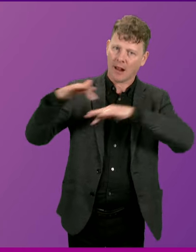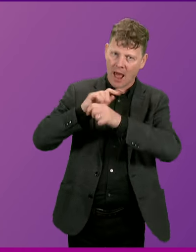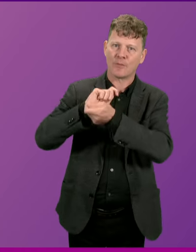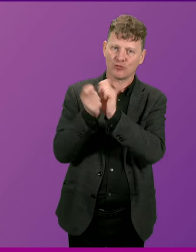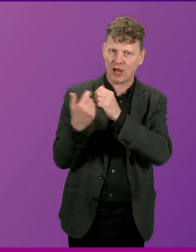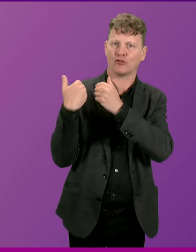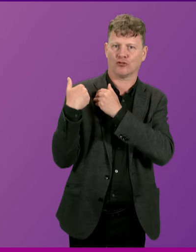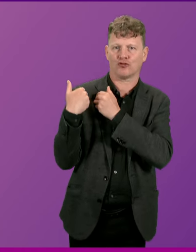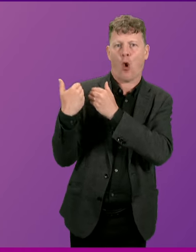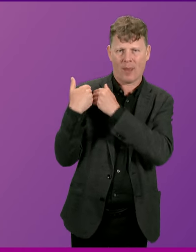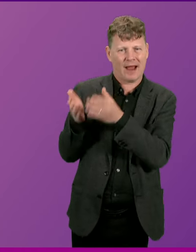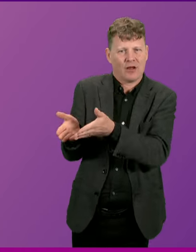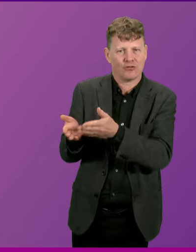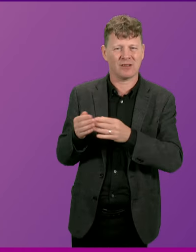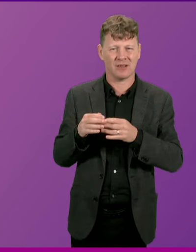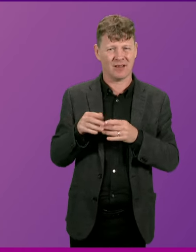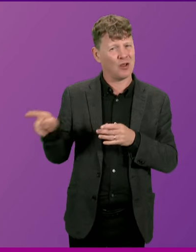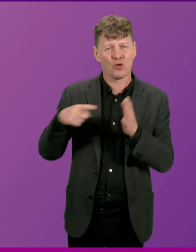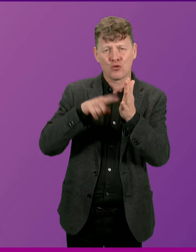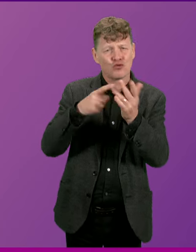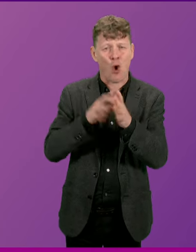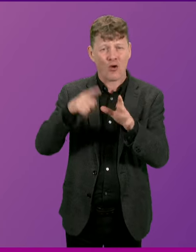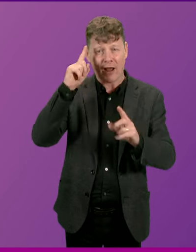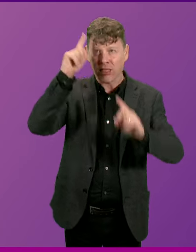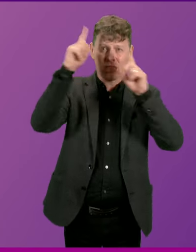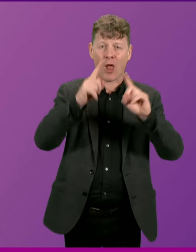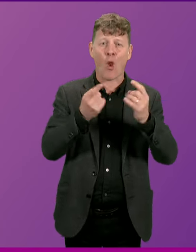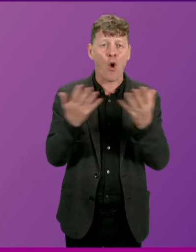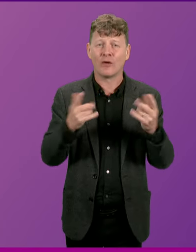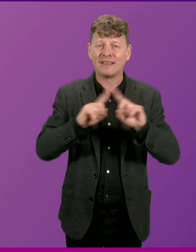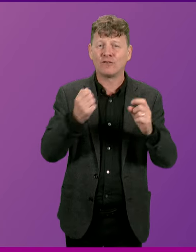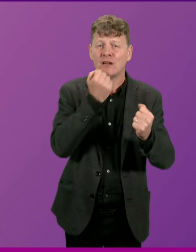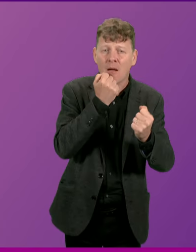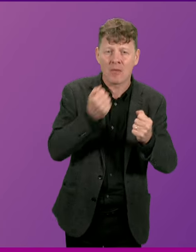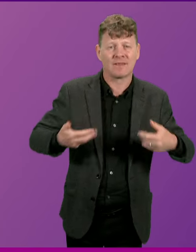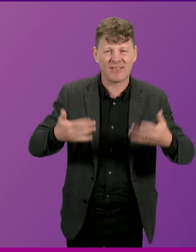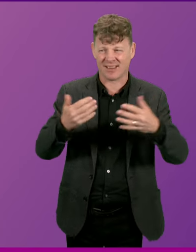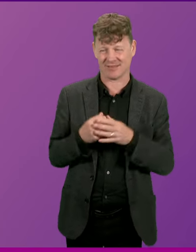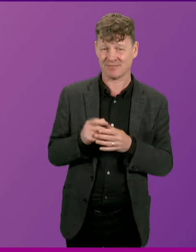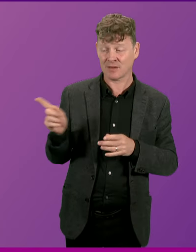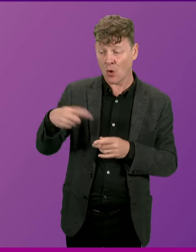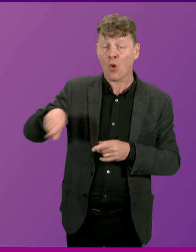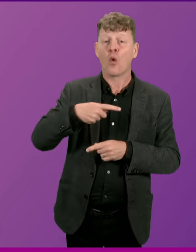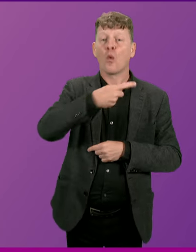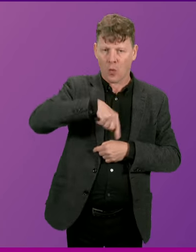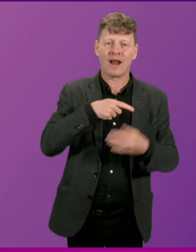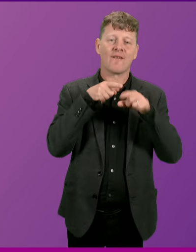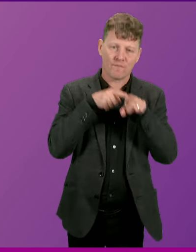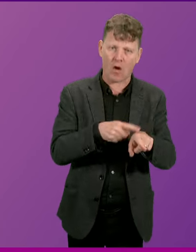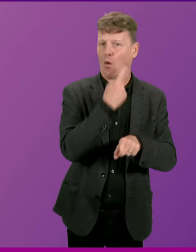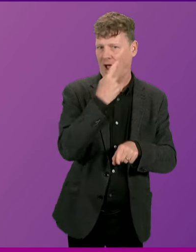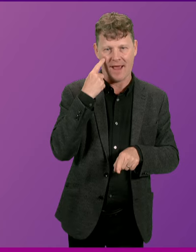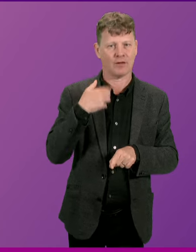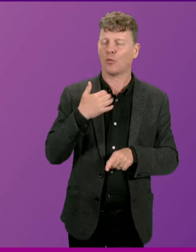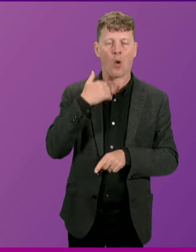a lot of figures this week that have been cooked up by the Tories. And the bottom line for us is that we are led by the evidence and we will always